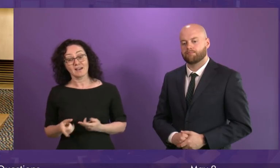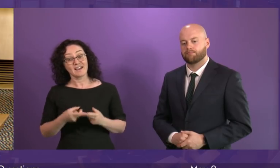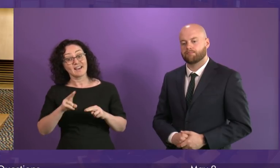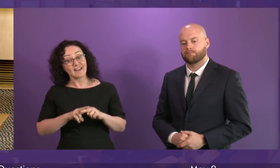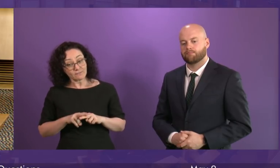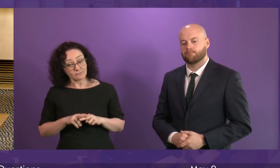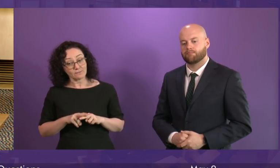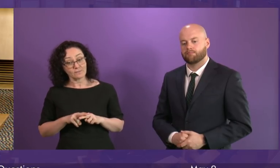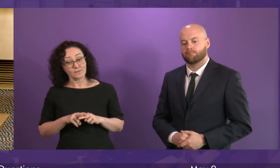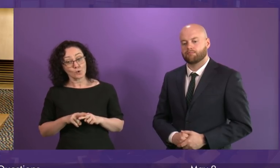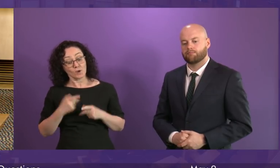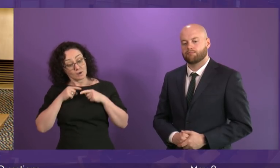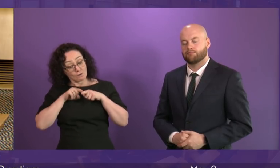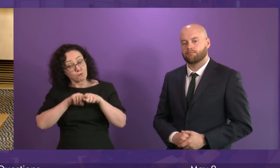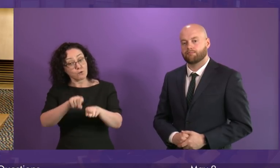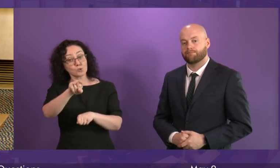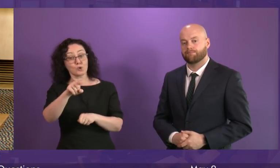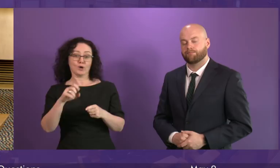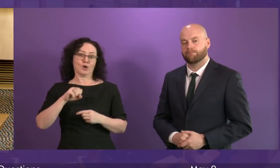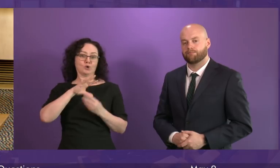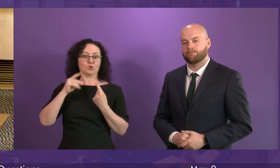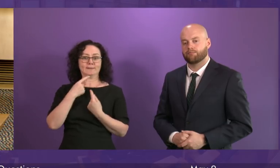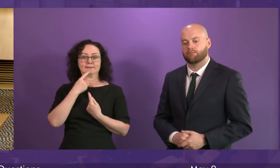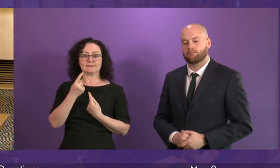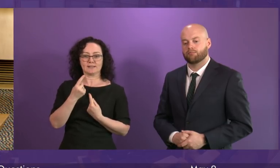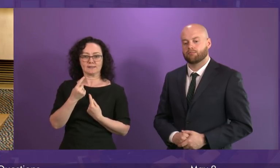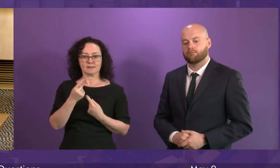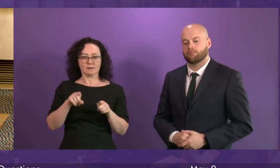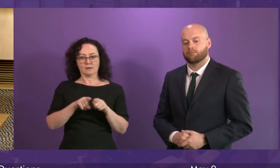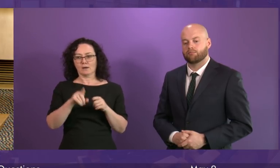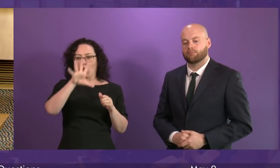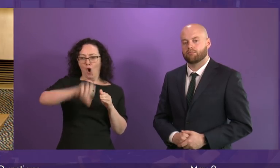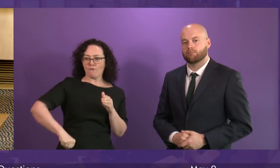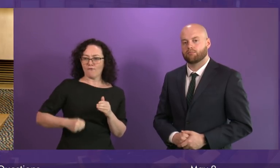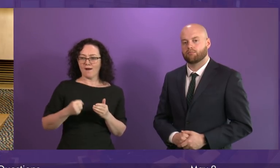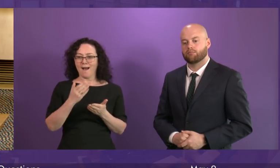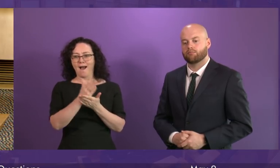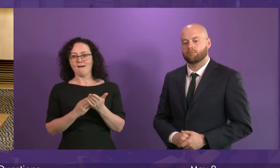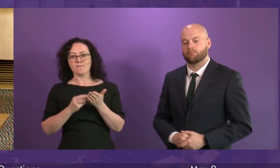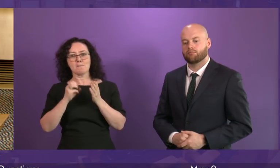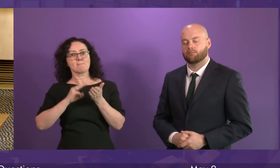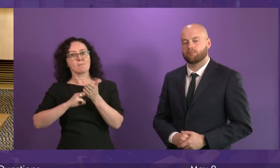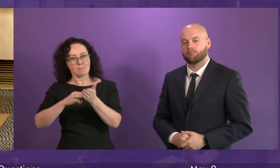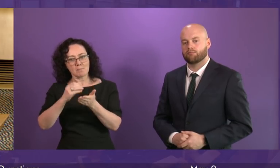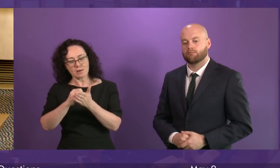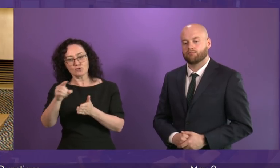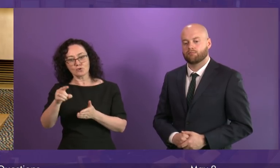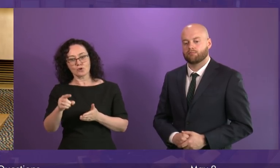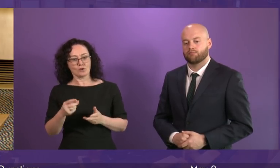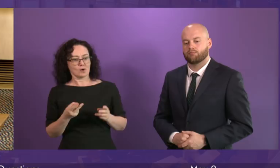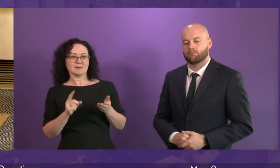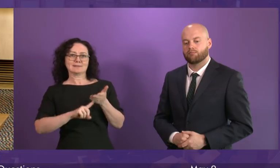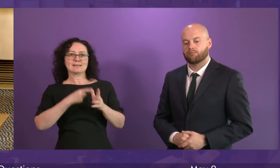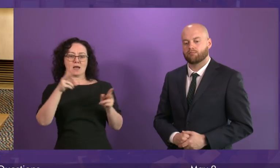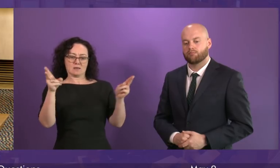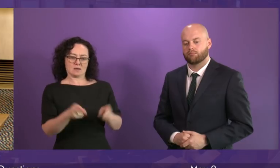this, though, if we went along with the Tory suggestions to take more than half a billion pounds out of our budget to give tax cuts to the richest